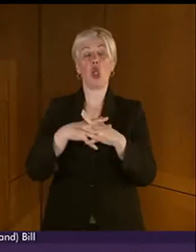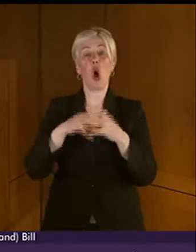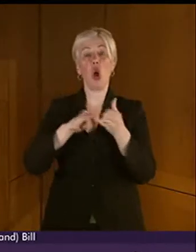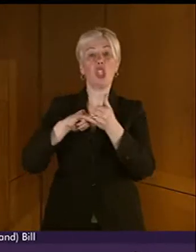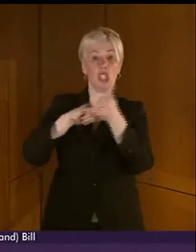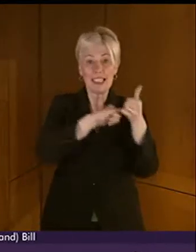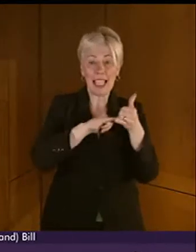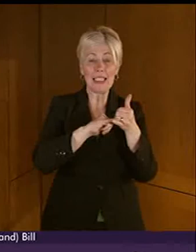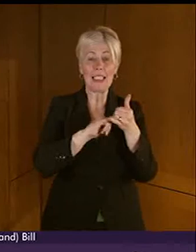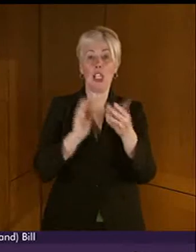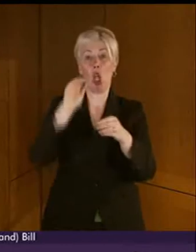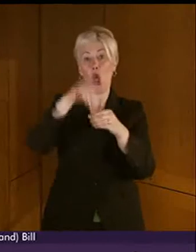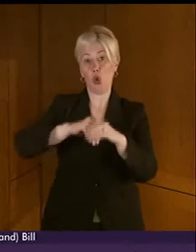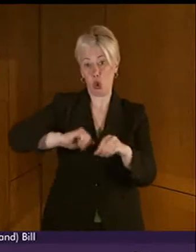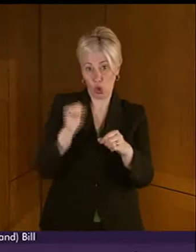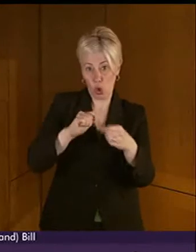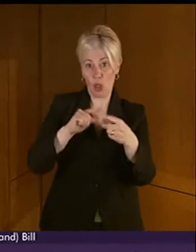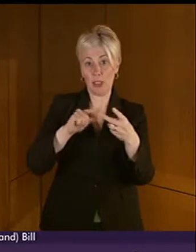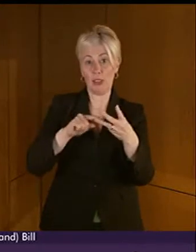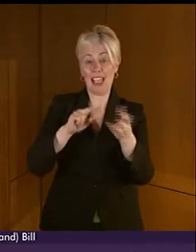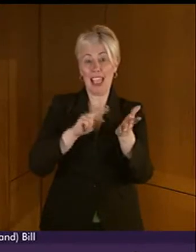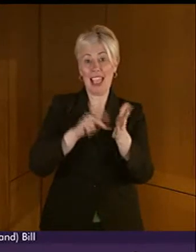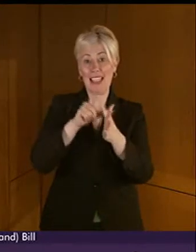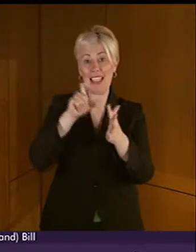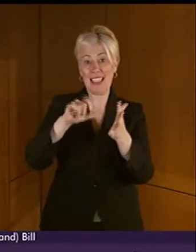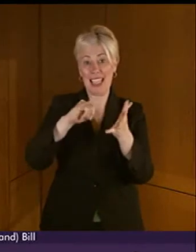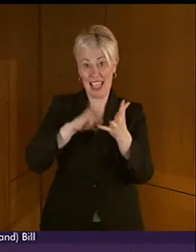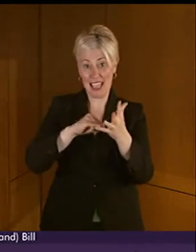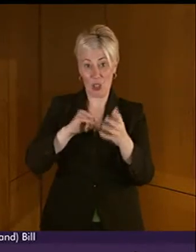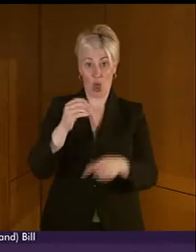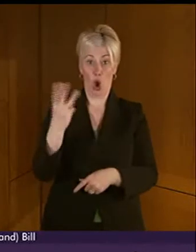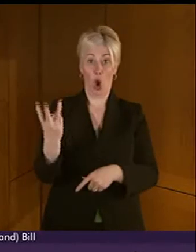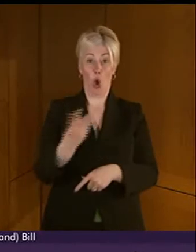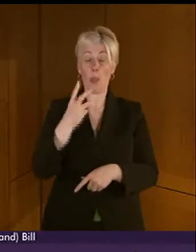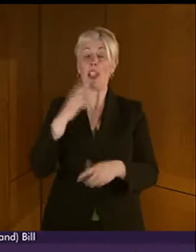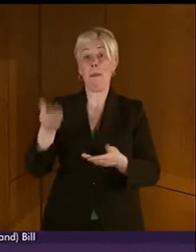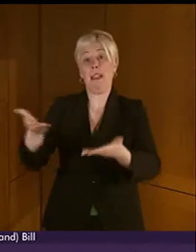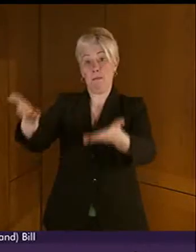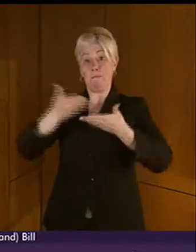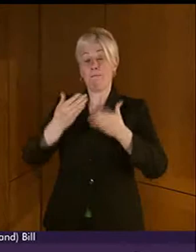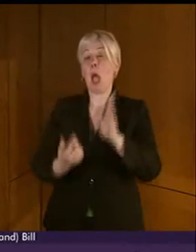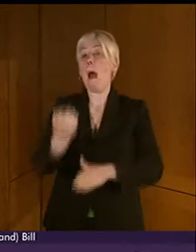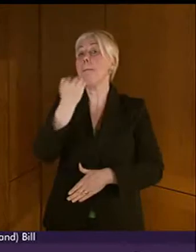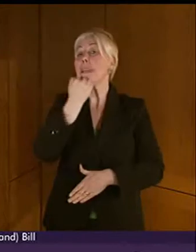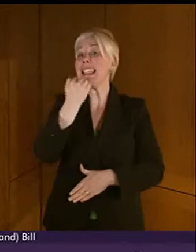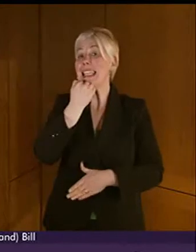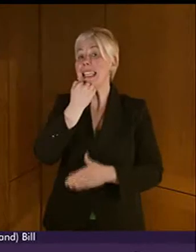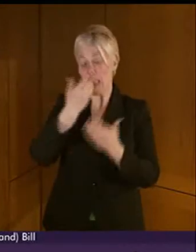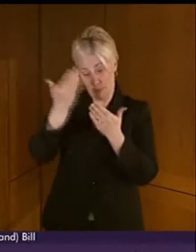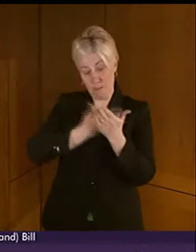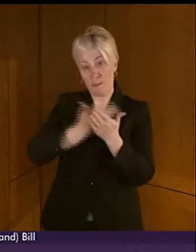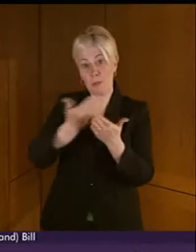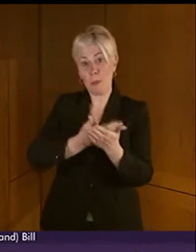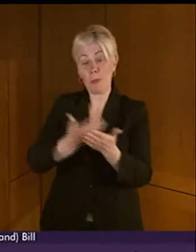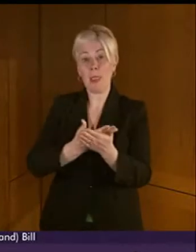Inclusion Scotland, National Deaf Children's Society, who have all sent in updated briefing papers in